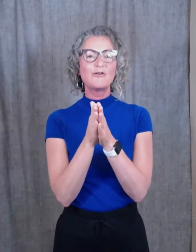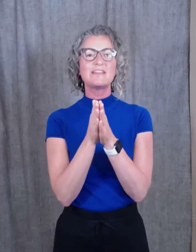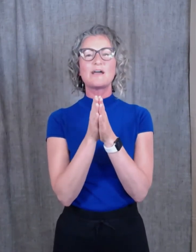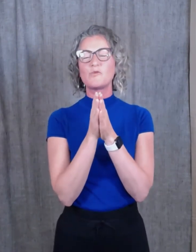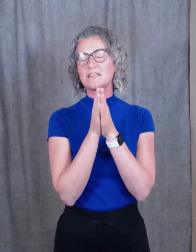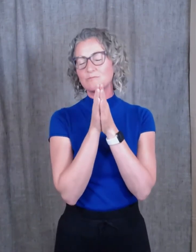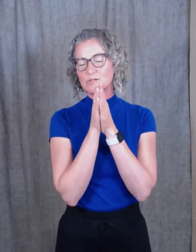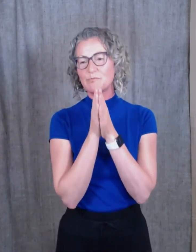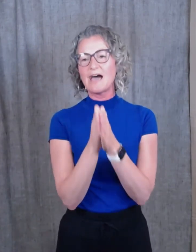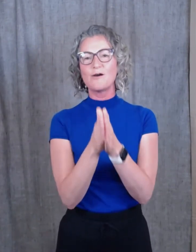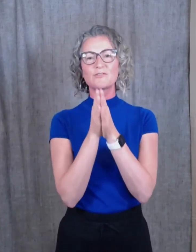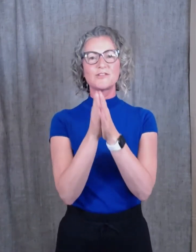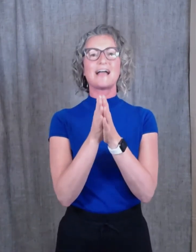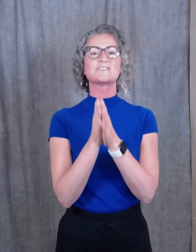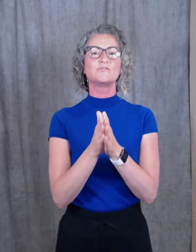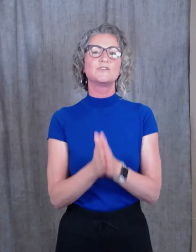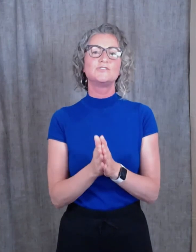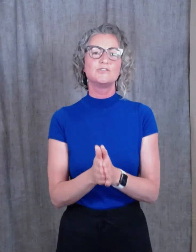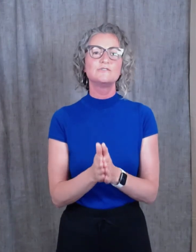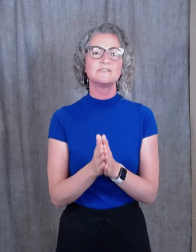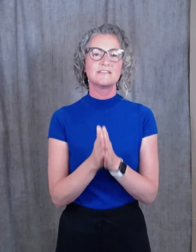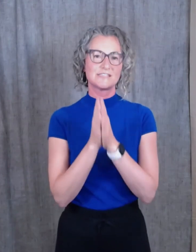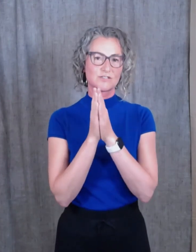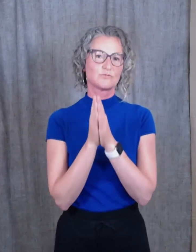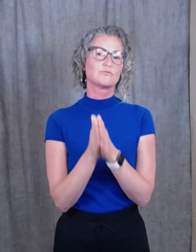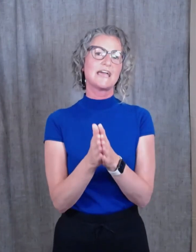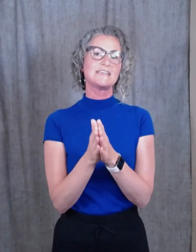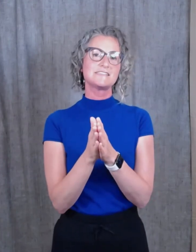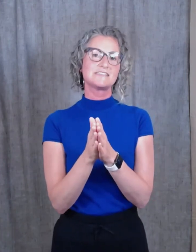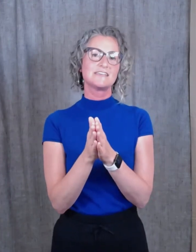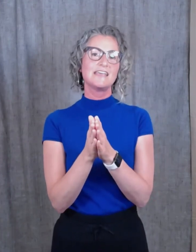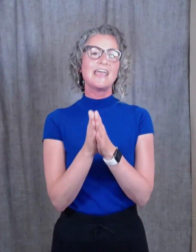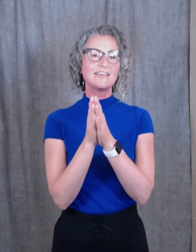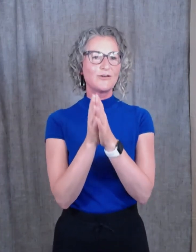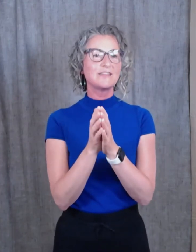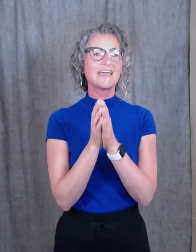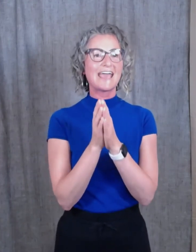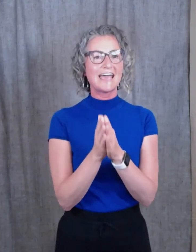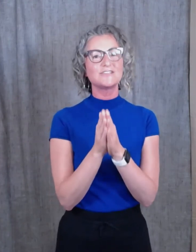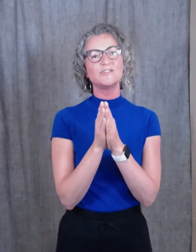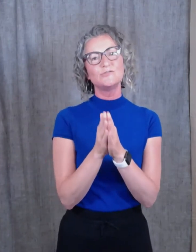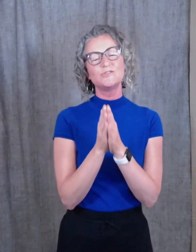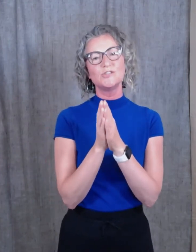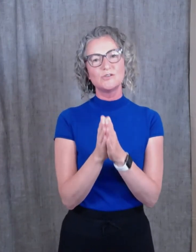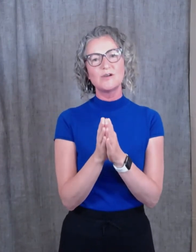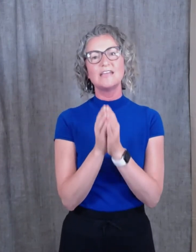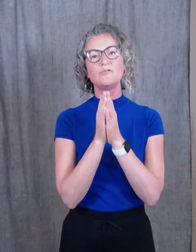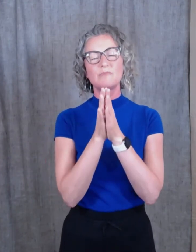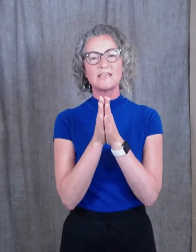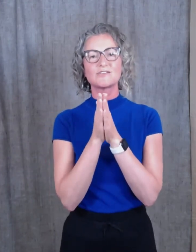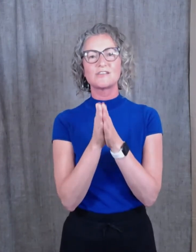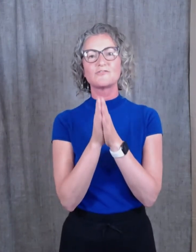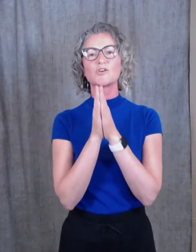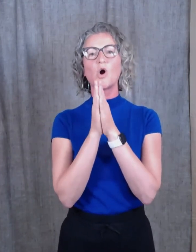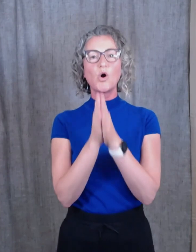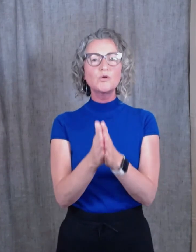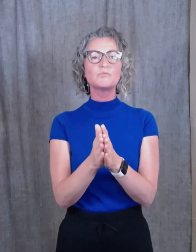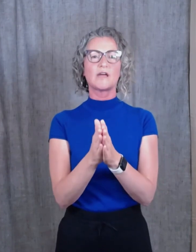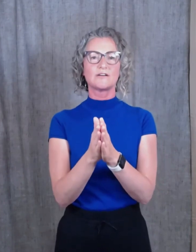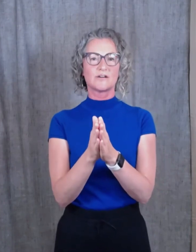that one of the most powerful acts you could do is to rest. And knowing that as you do, and you make yourself your own priority,